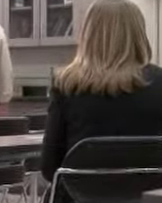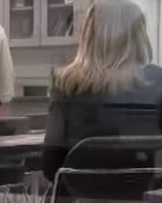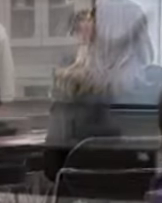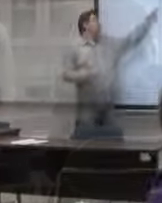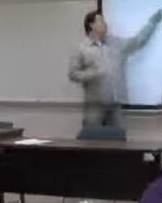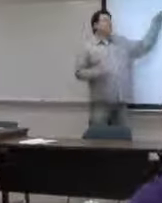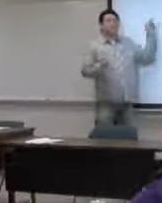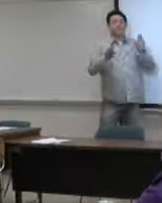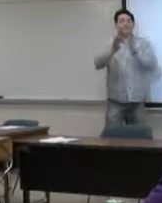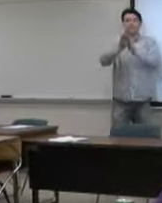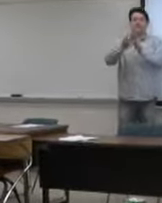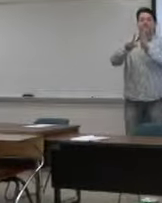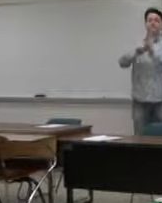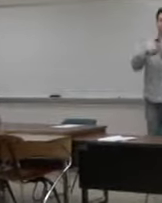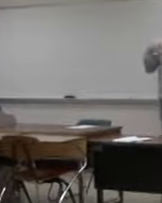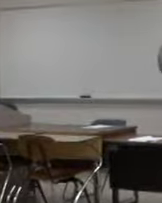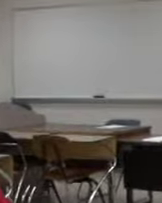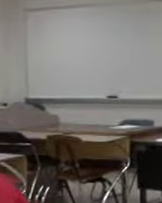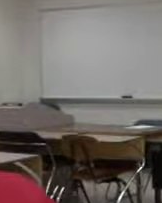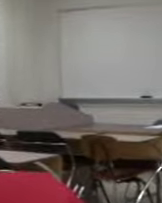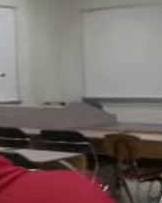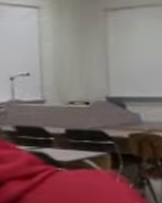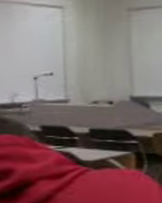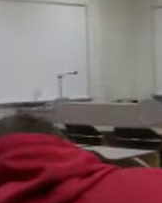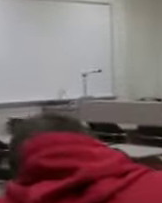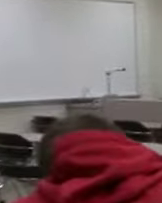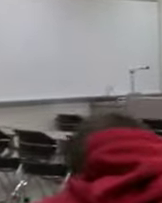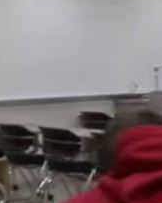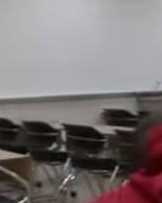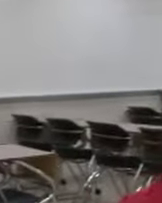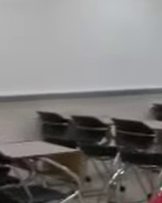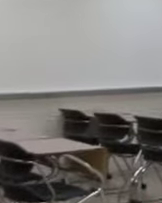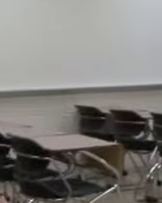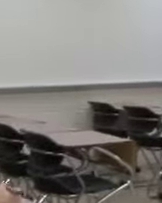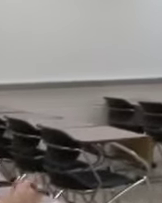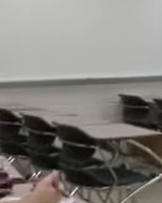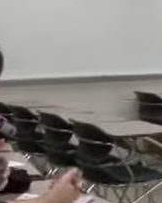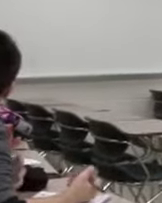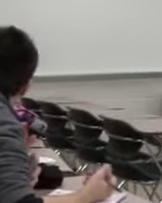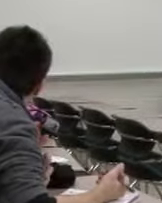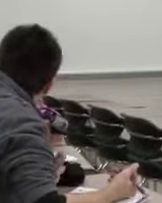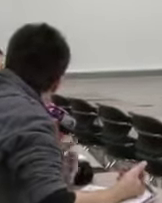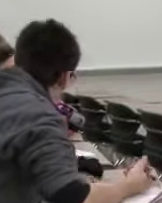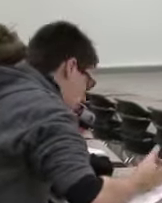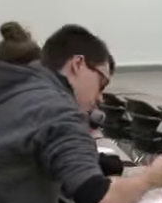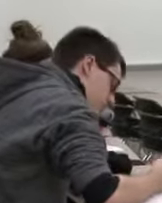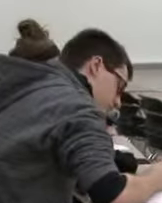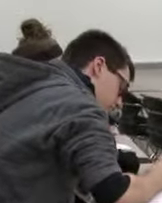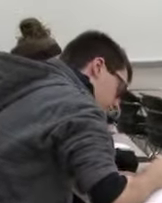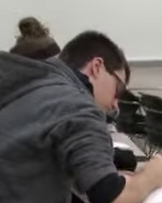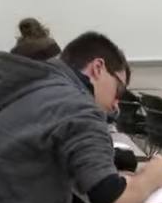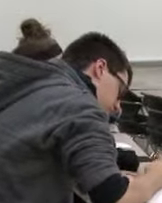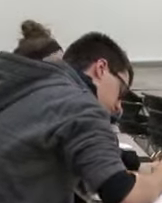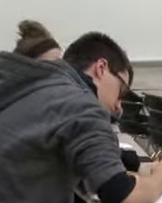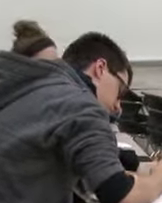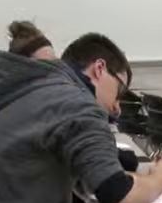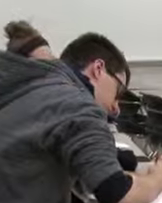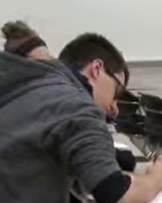American Sign Language is a language. It is taught as a foreign language in the sense that it has its own syntax, its own